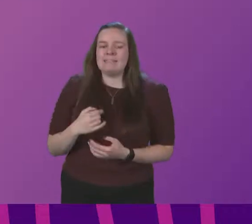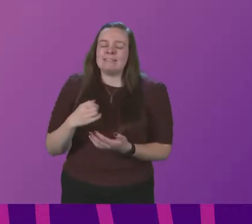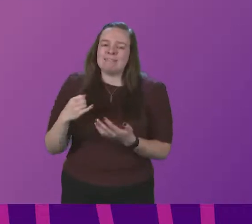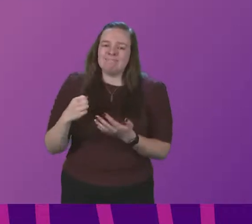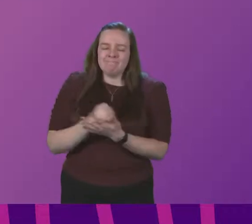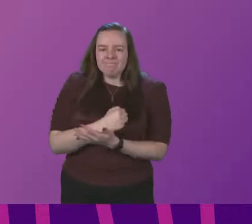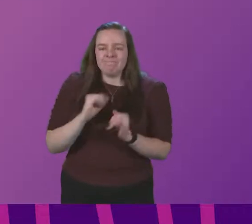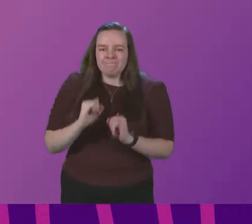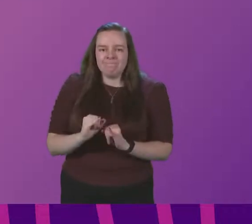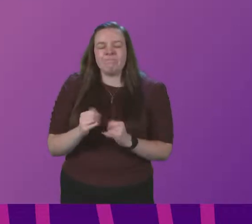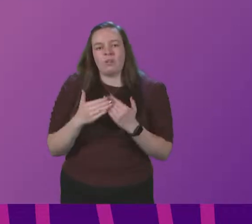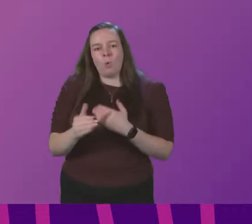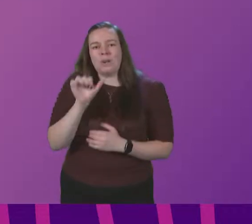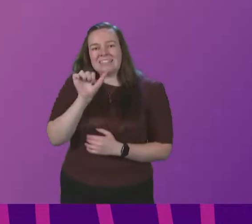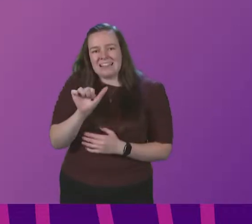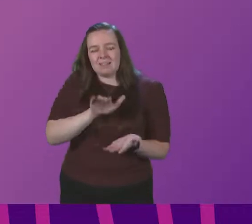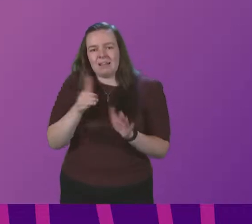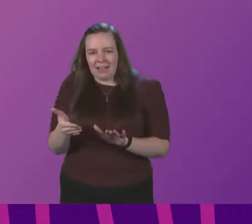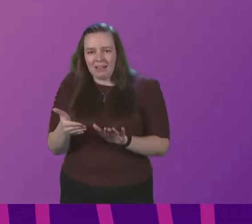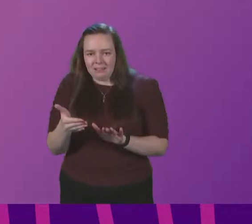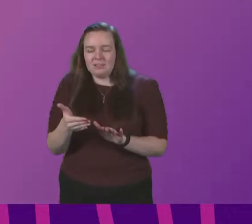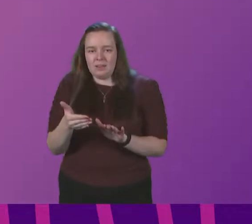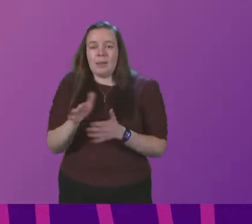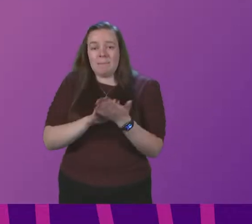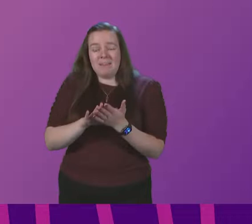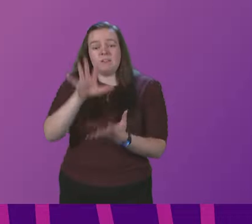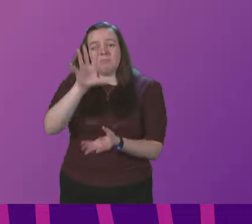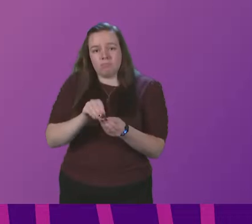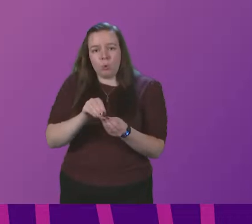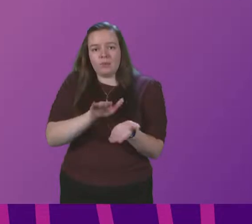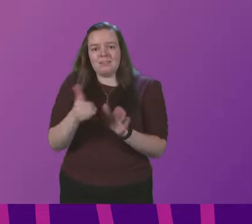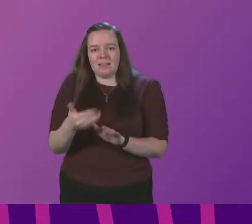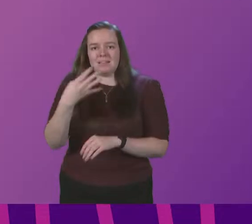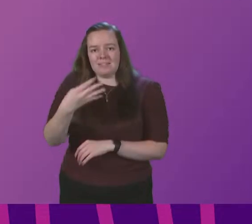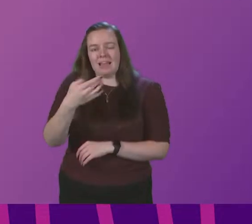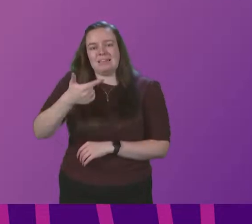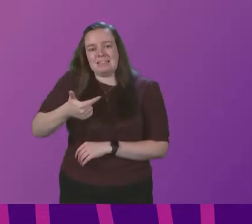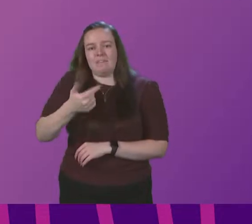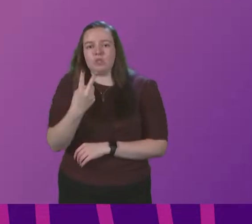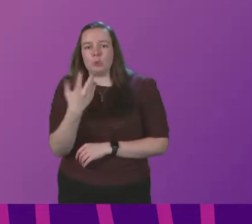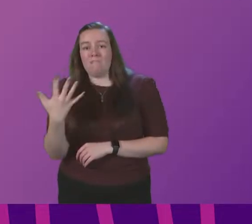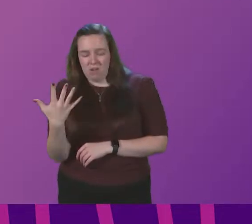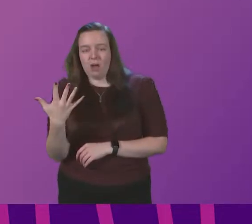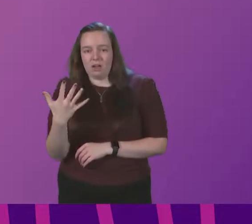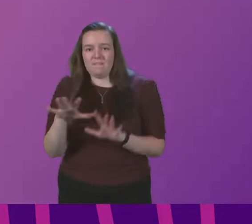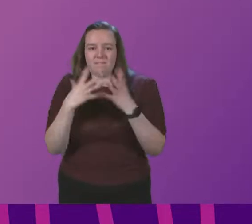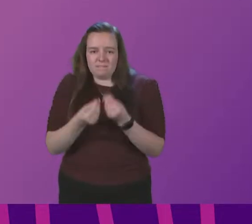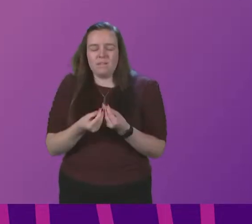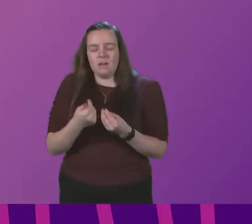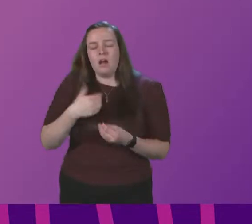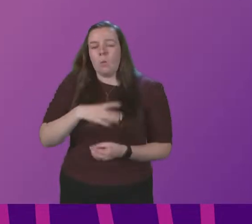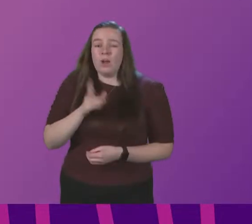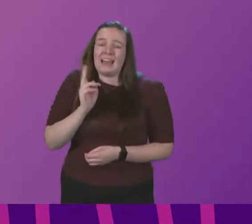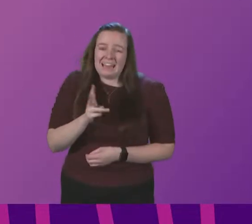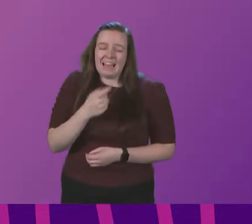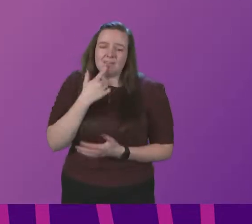deaths have been reported taking the total number of deaths under the daily definition to 9,725, and I want again